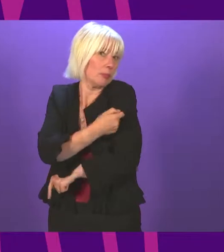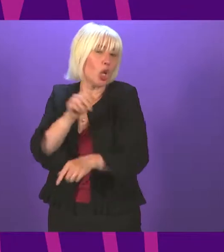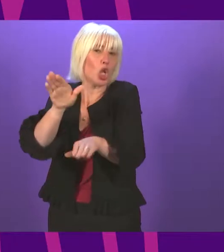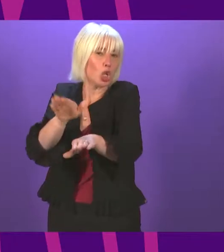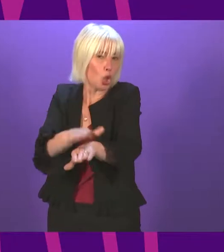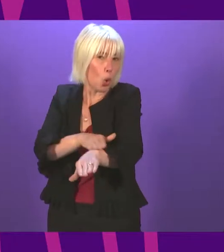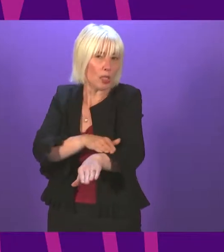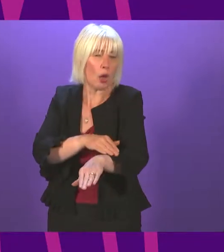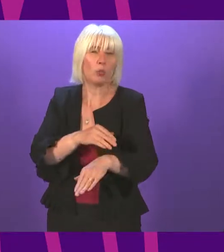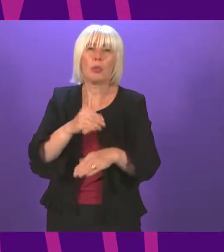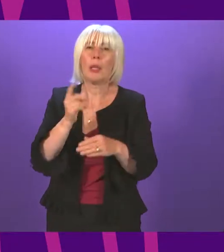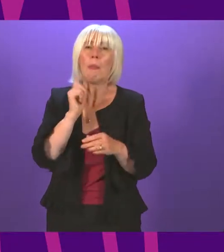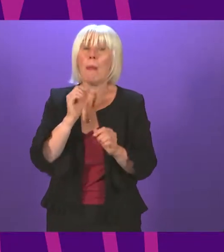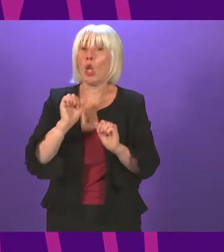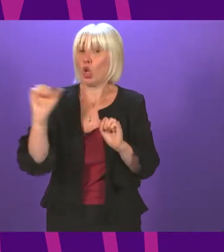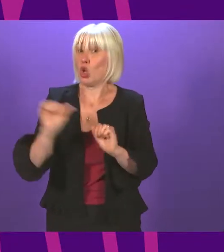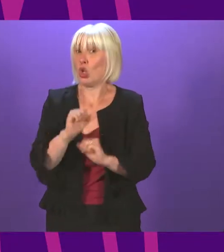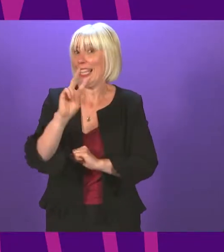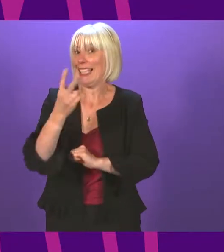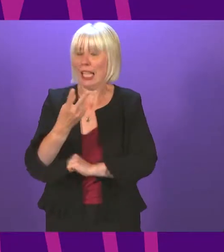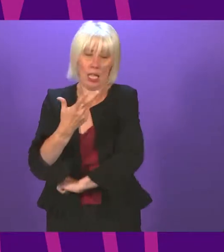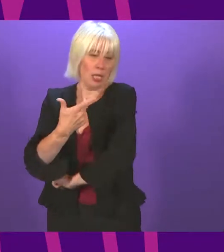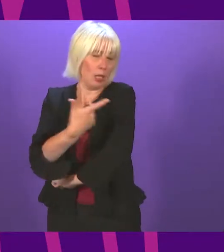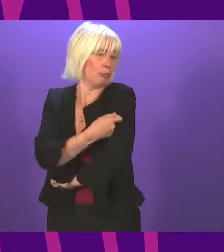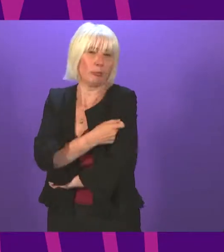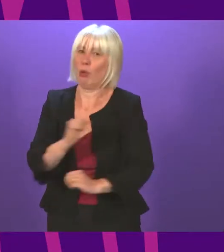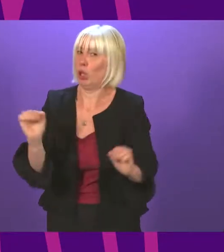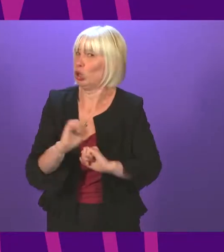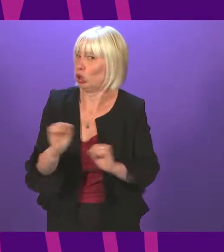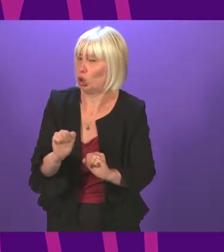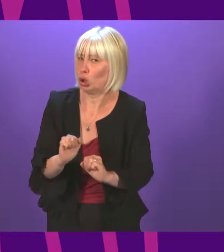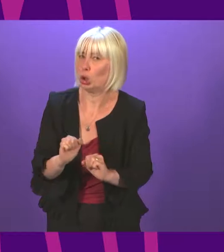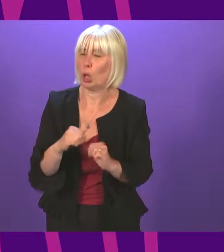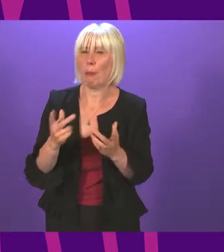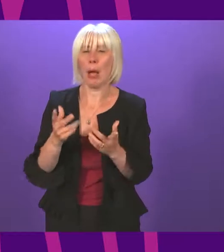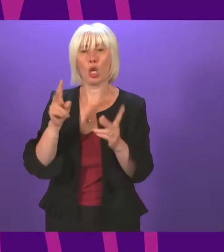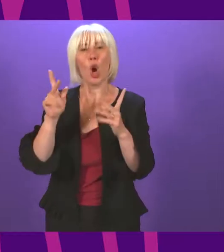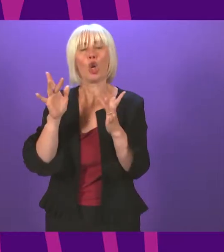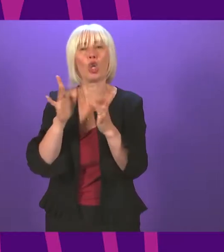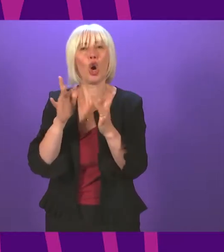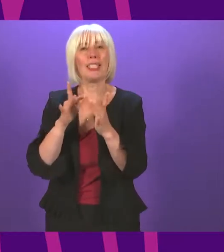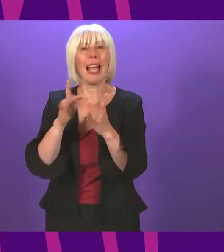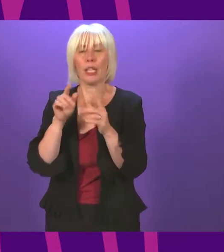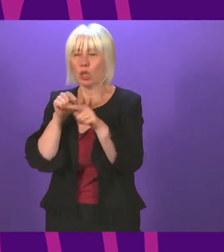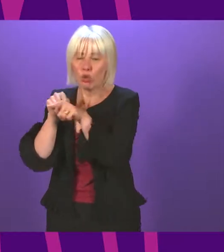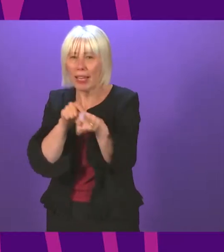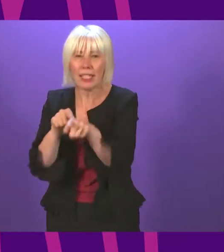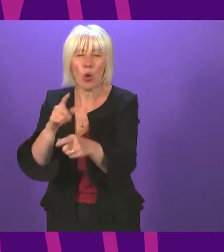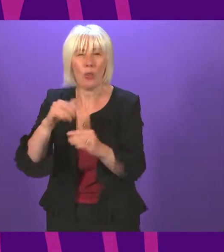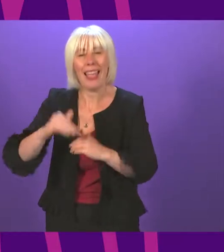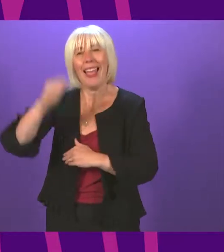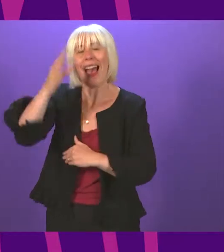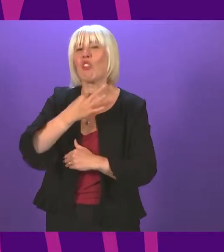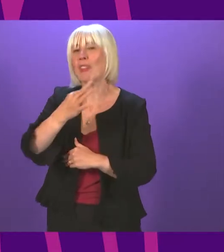their second dose but haven't received it yet. And contact tracing is only able to deal with the highest risk cases, all but